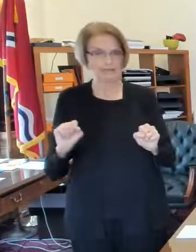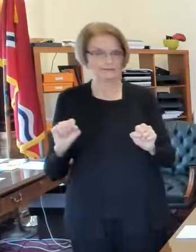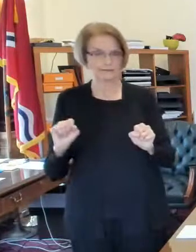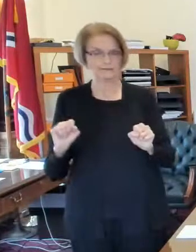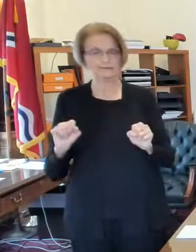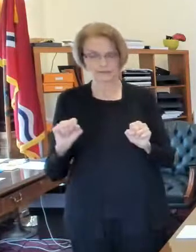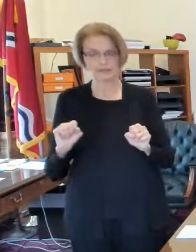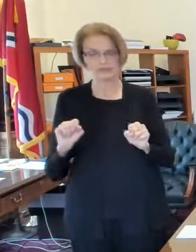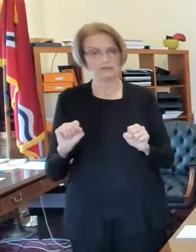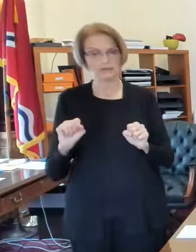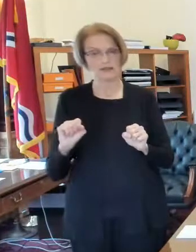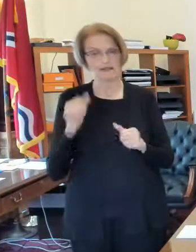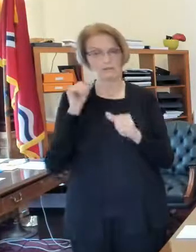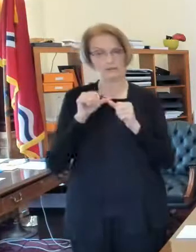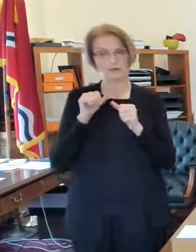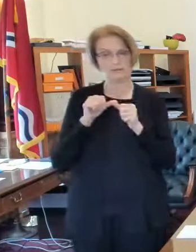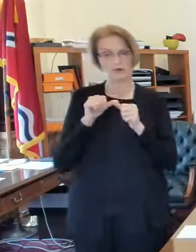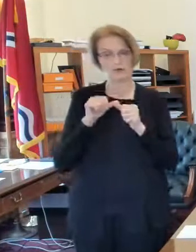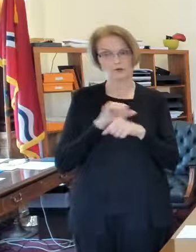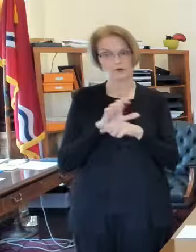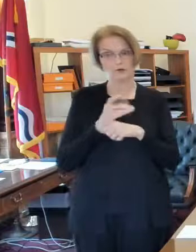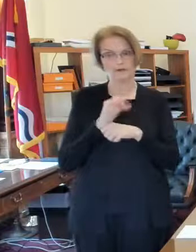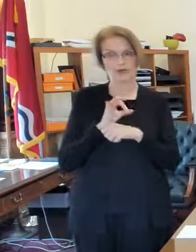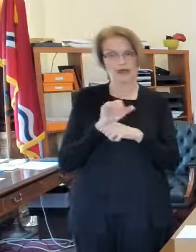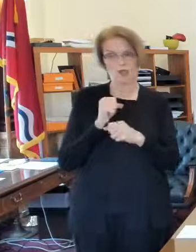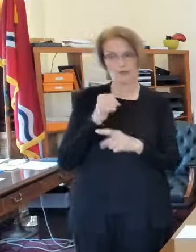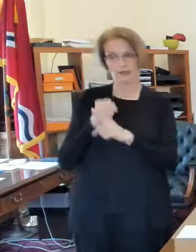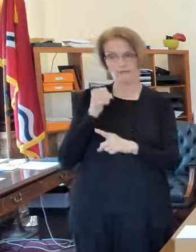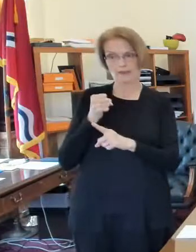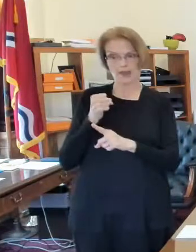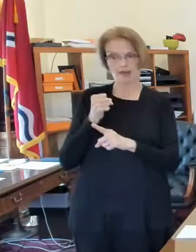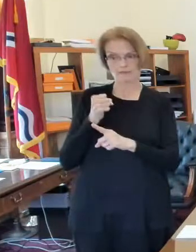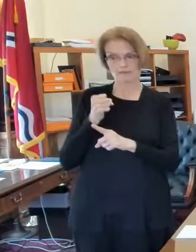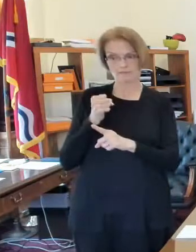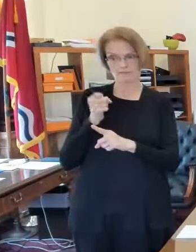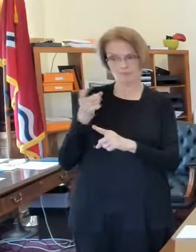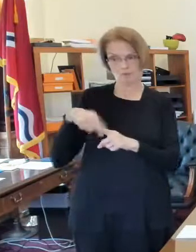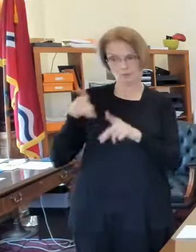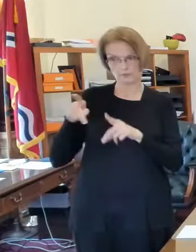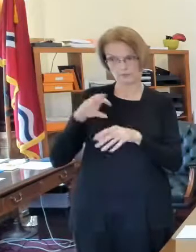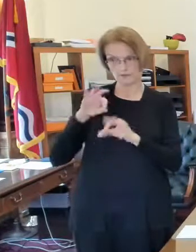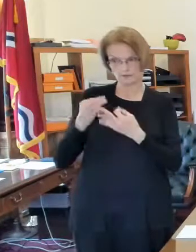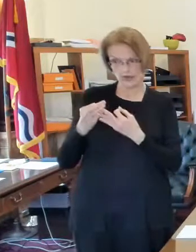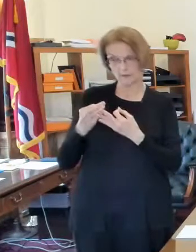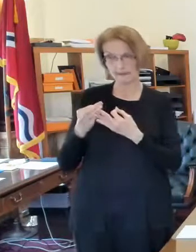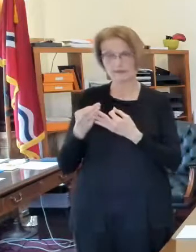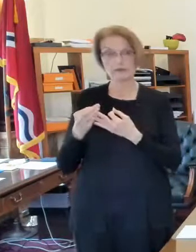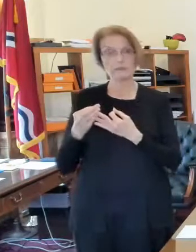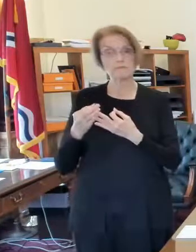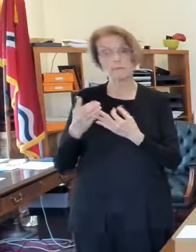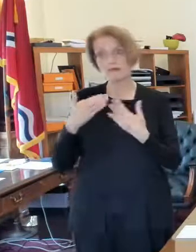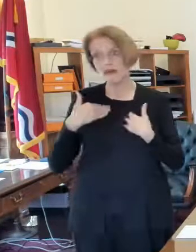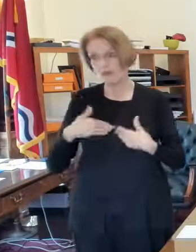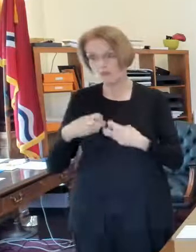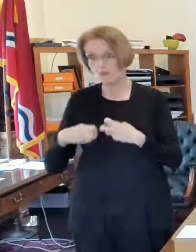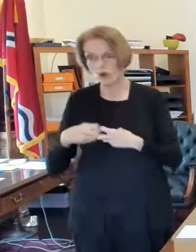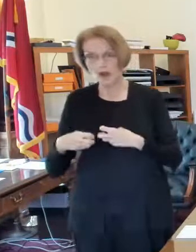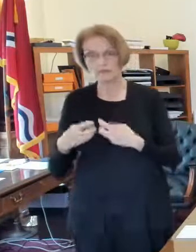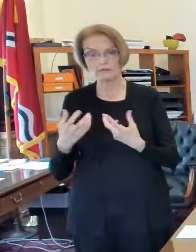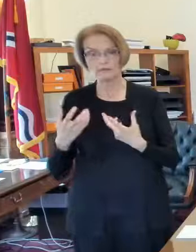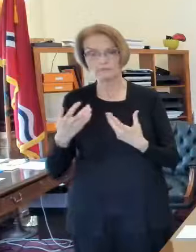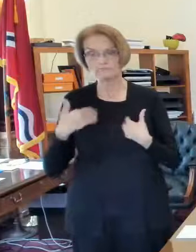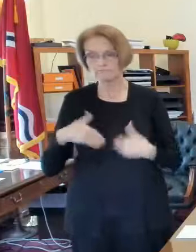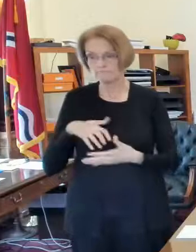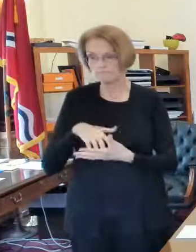potential impact that covid 19 will have on individuals in your family who may have underlying medical conditions individuals who may have